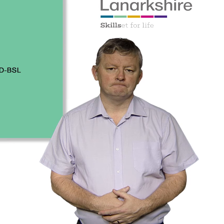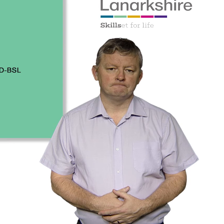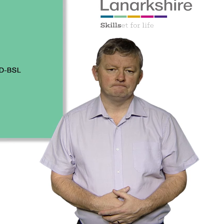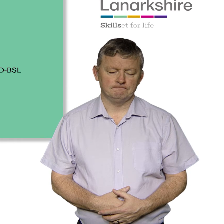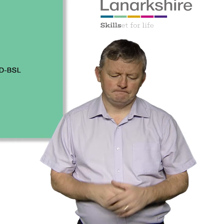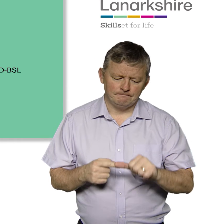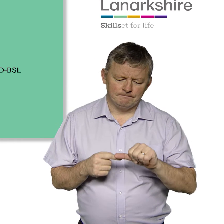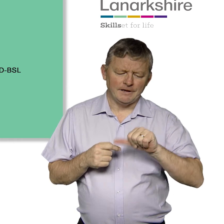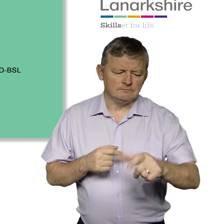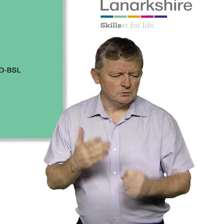What happens next?